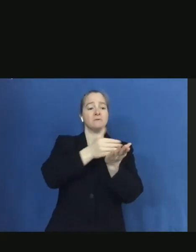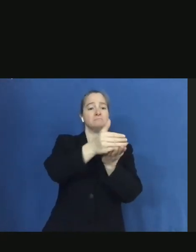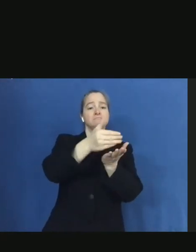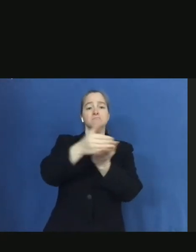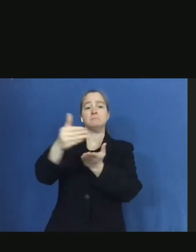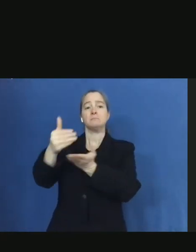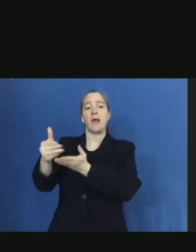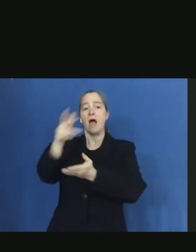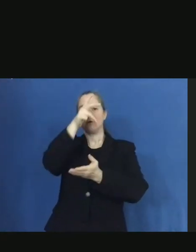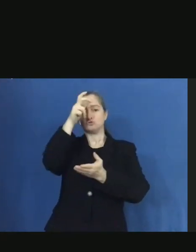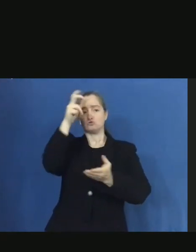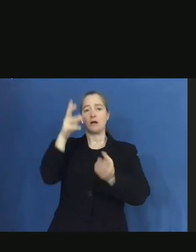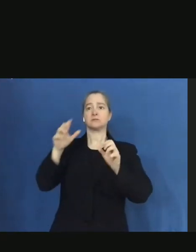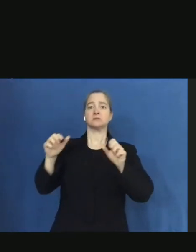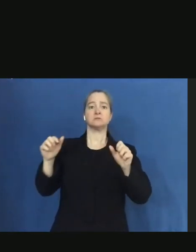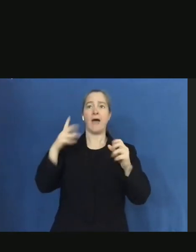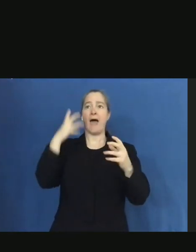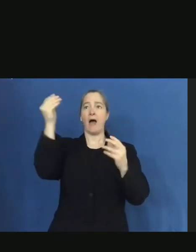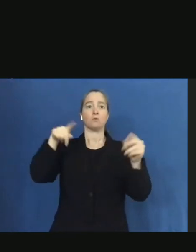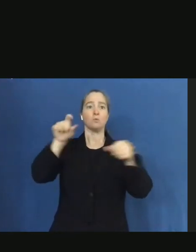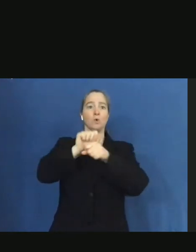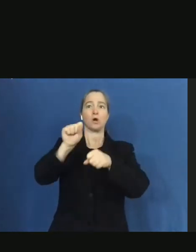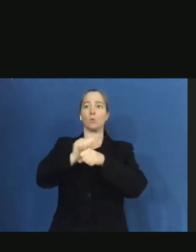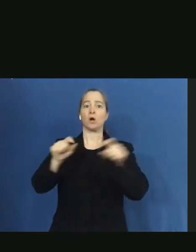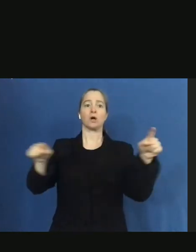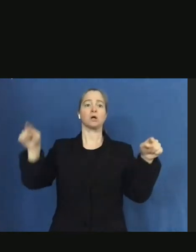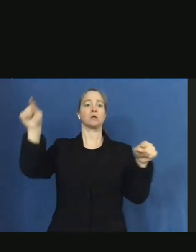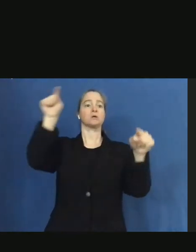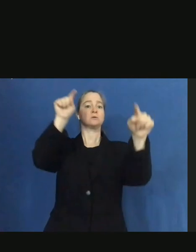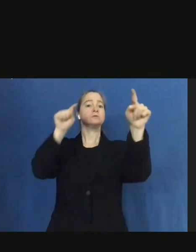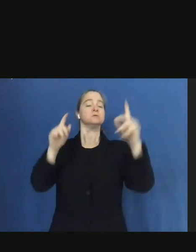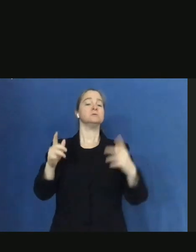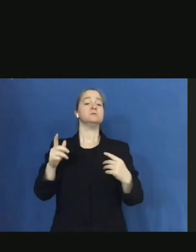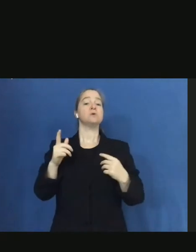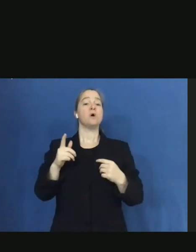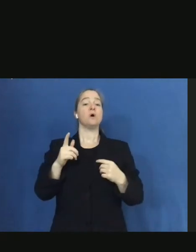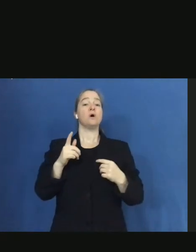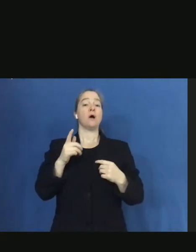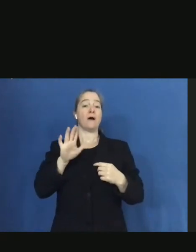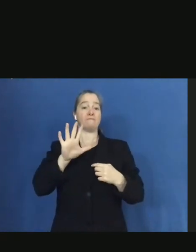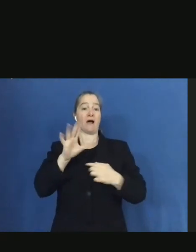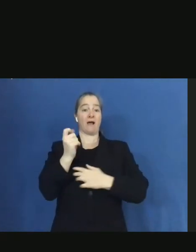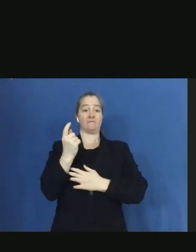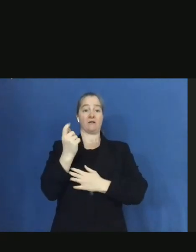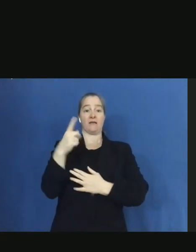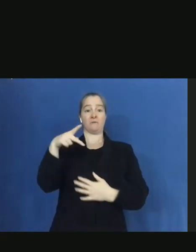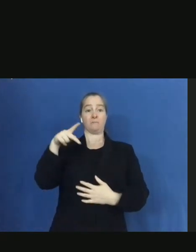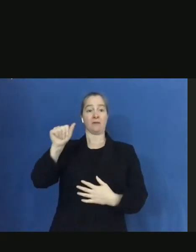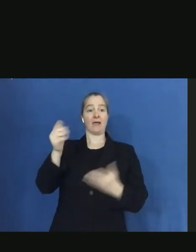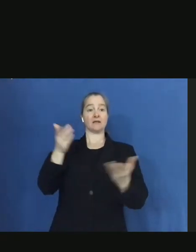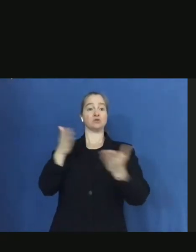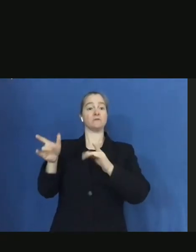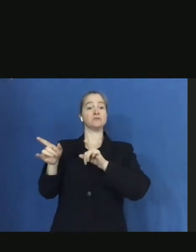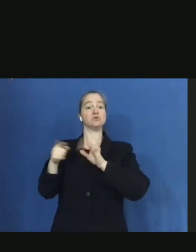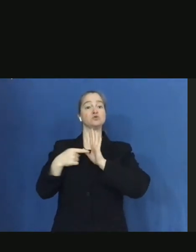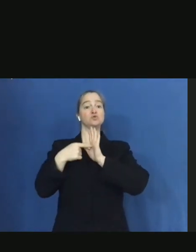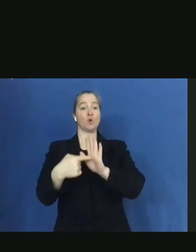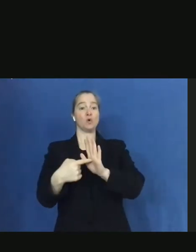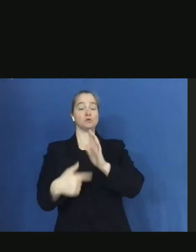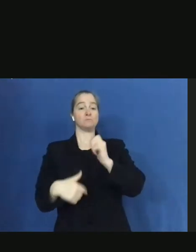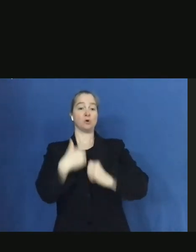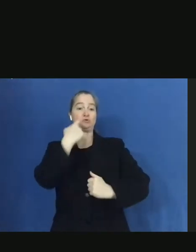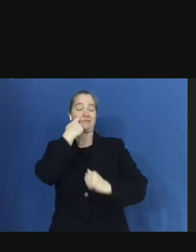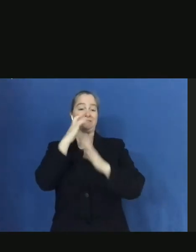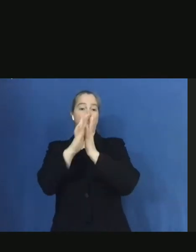So in addition to the latest traffic conditions, our 511pa service also shows the location of 1,000